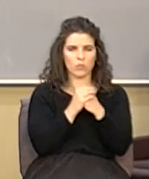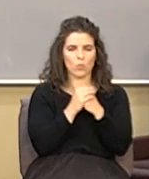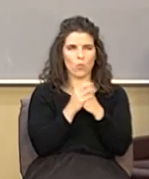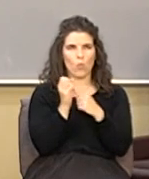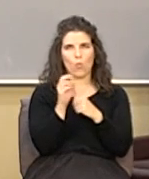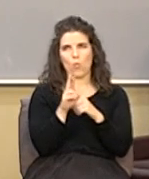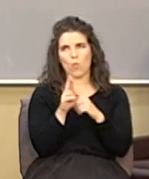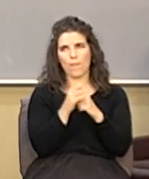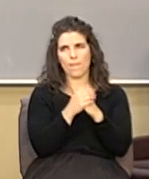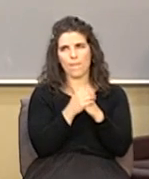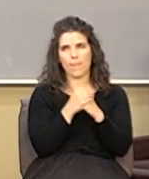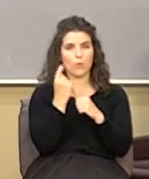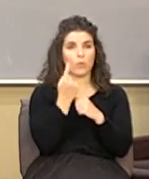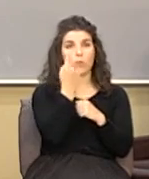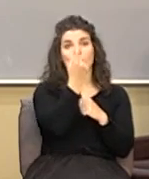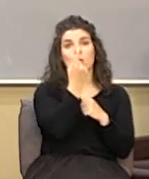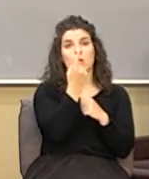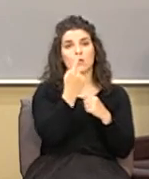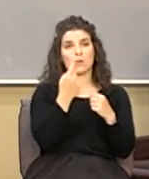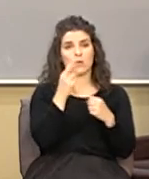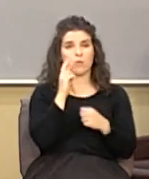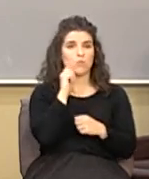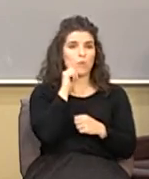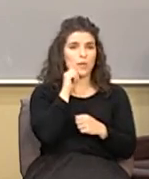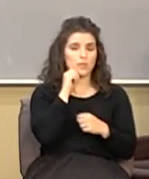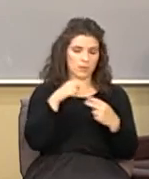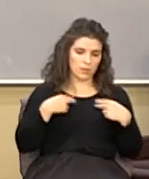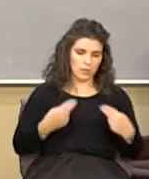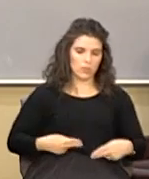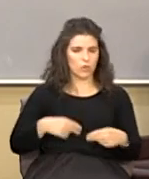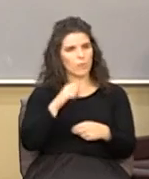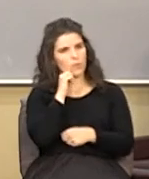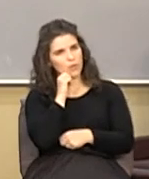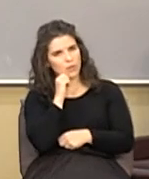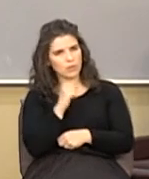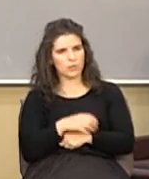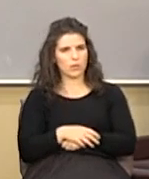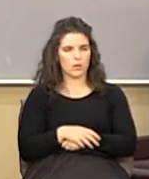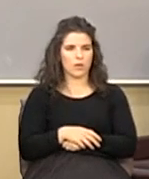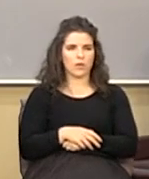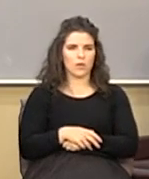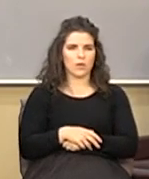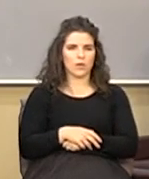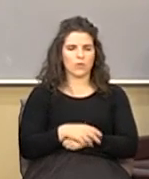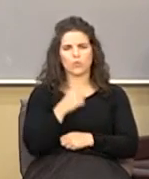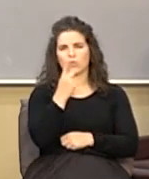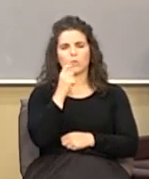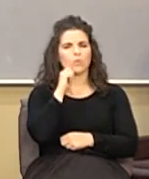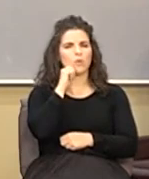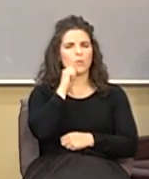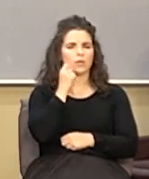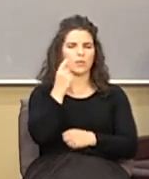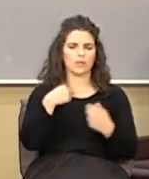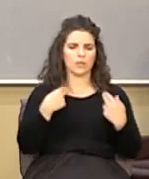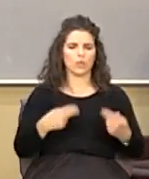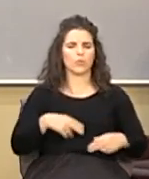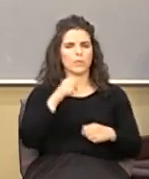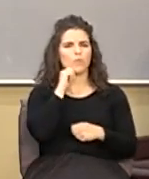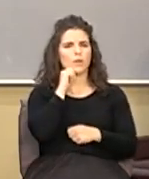or there's only one race the human race you hear people say that there's only one race the human race